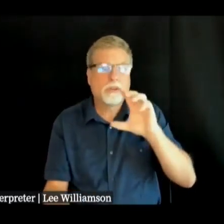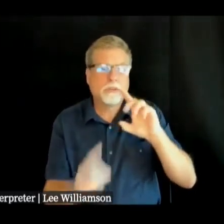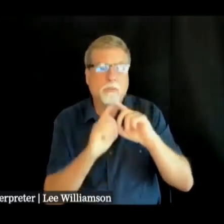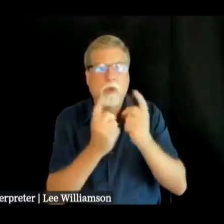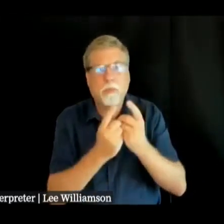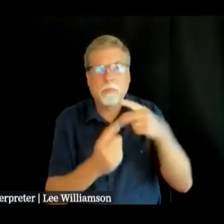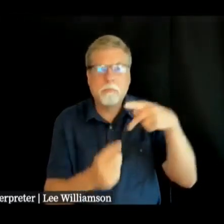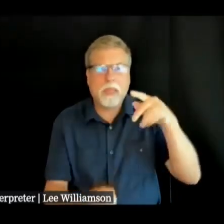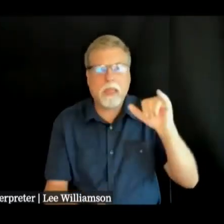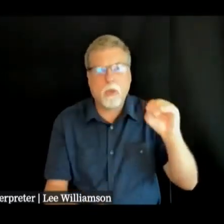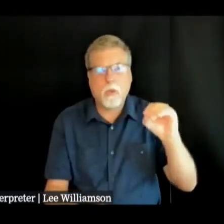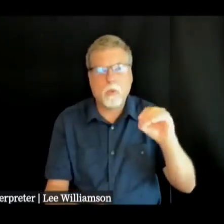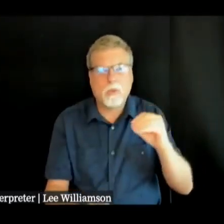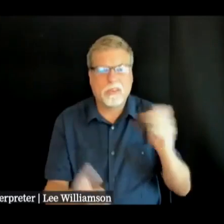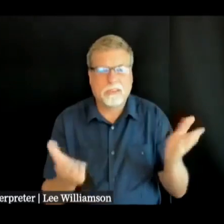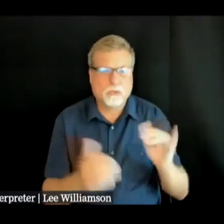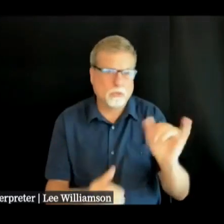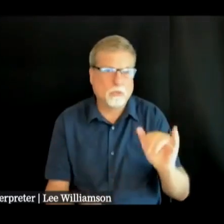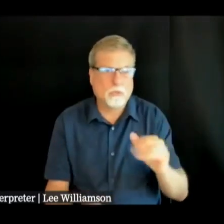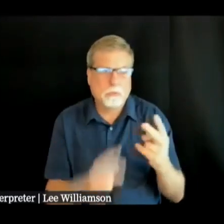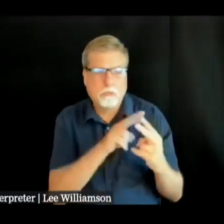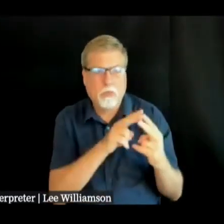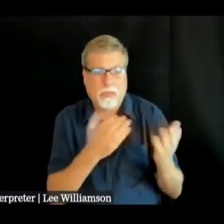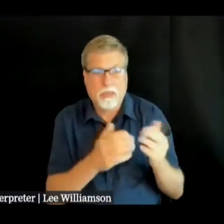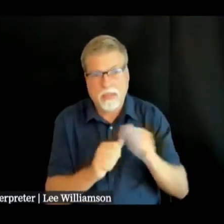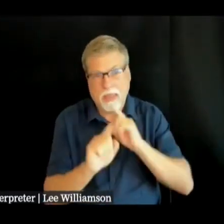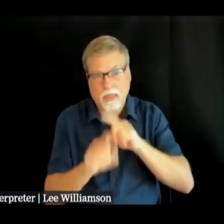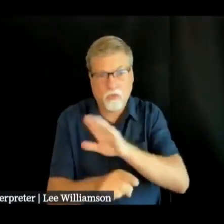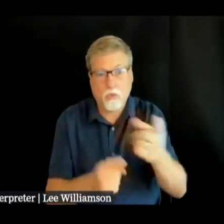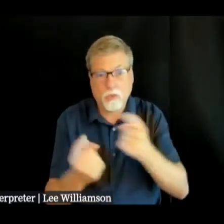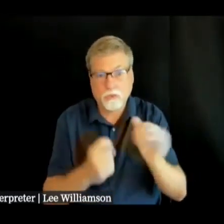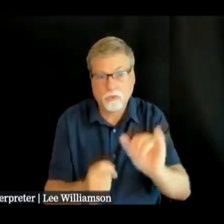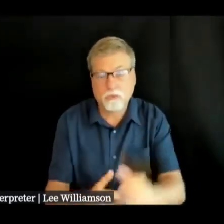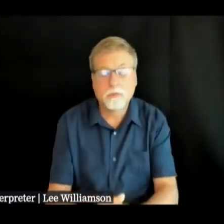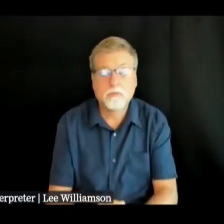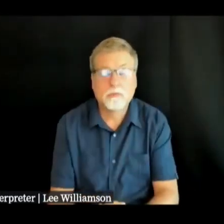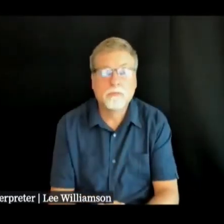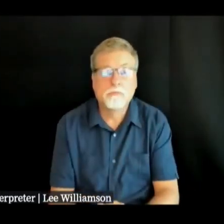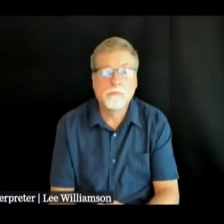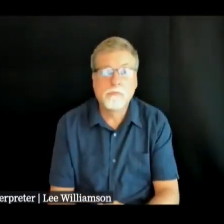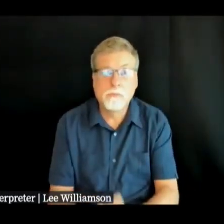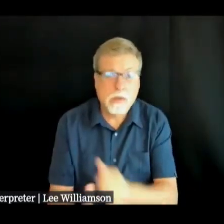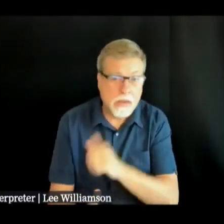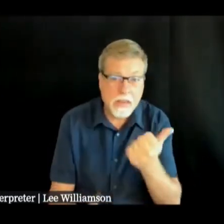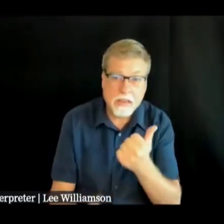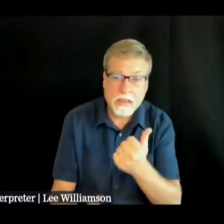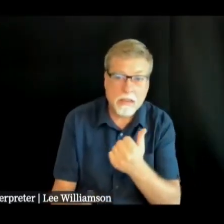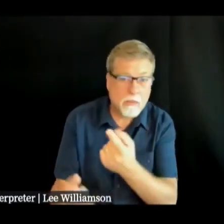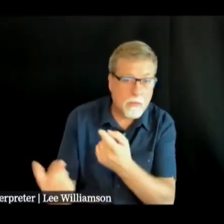any questions in the chat